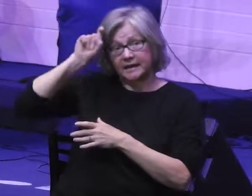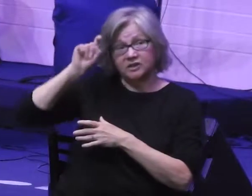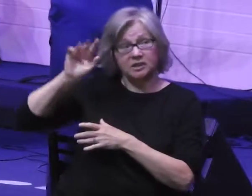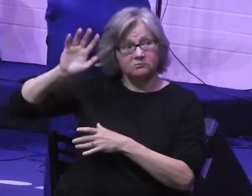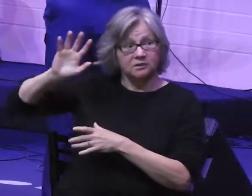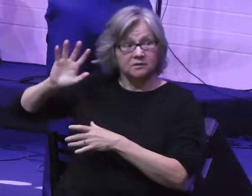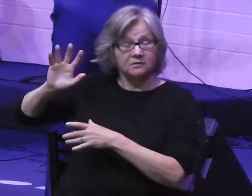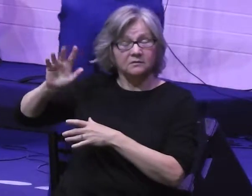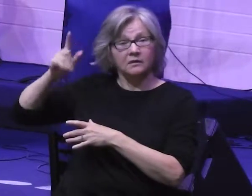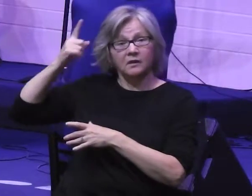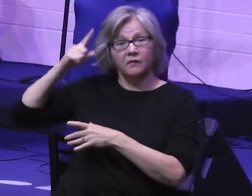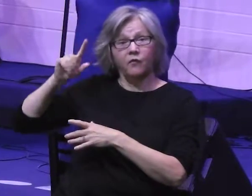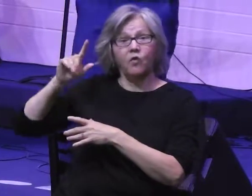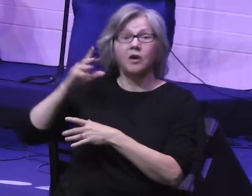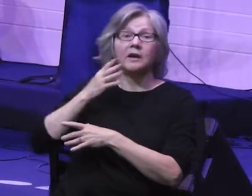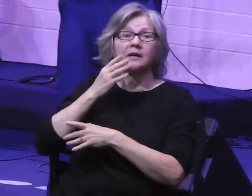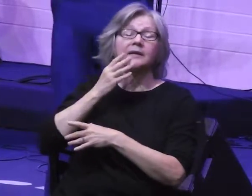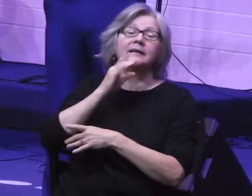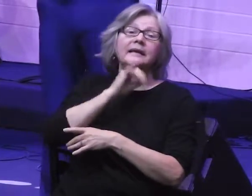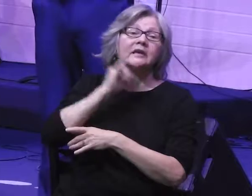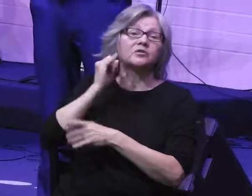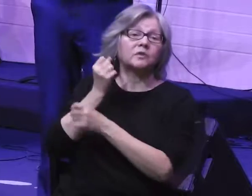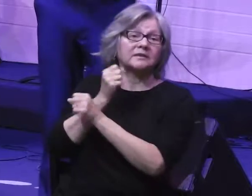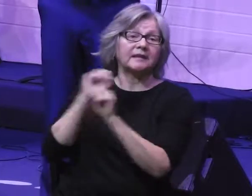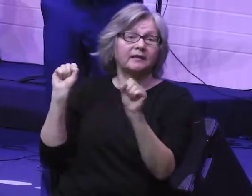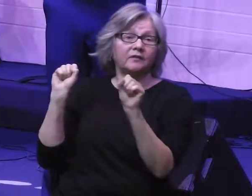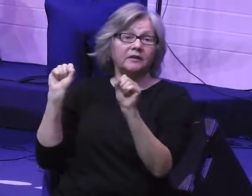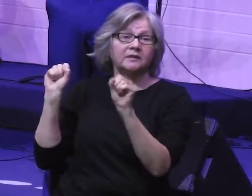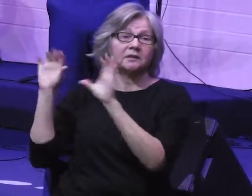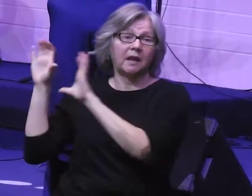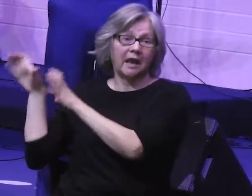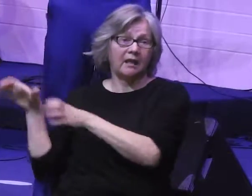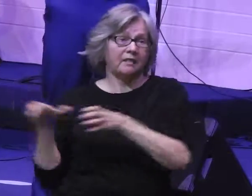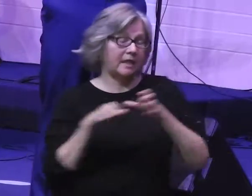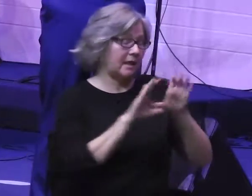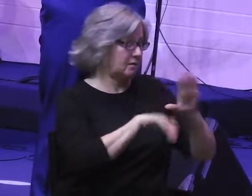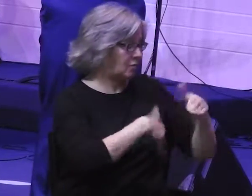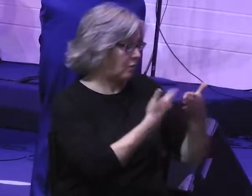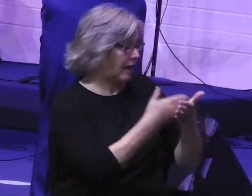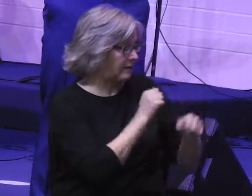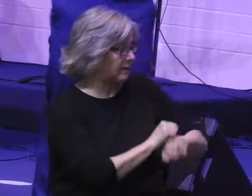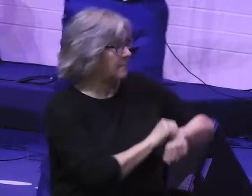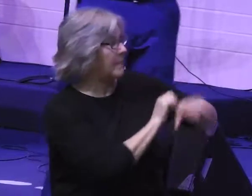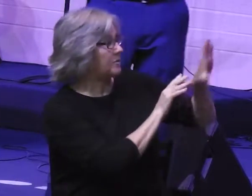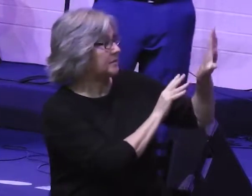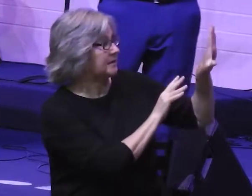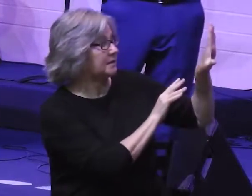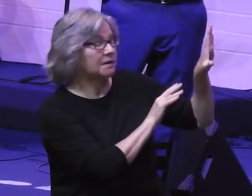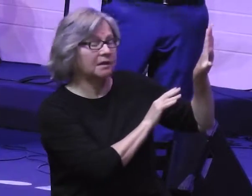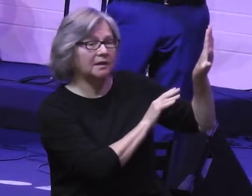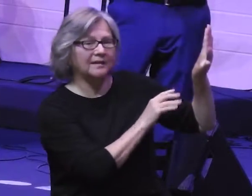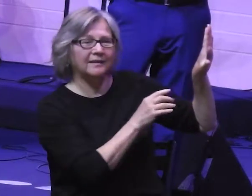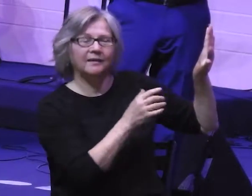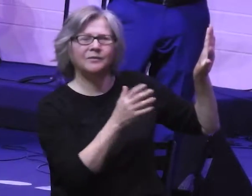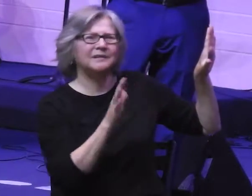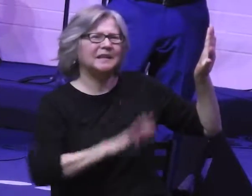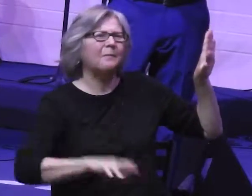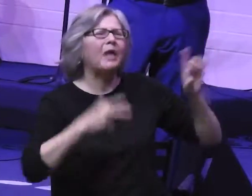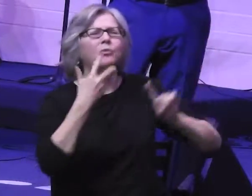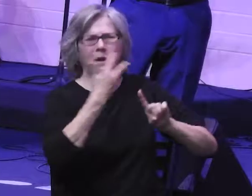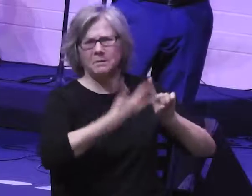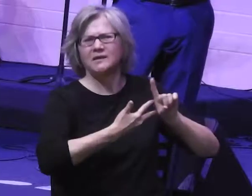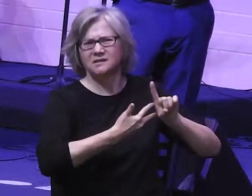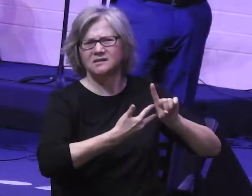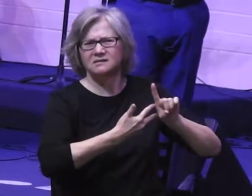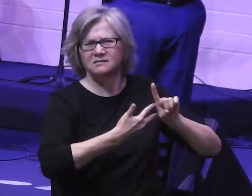Egypt for Israel's deliverance until they reached Mount Sinai, as best we can put it together, was something less than